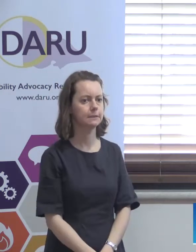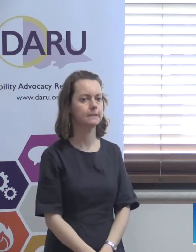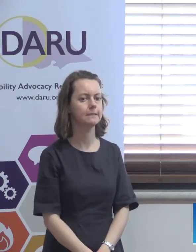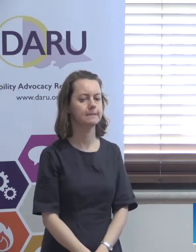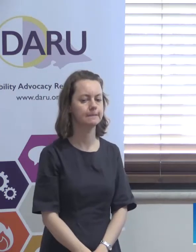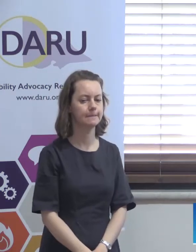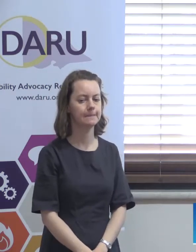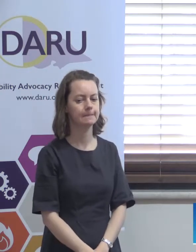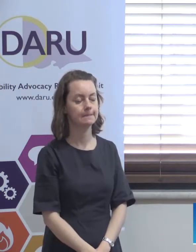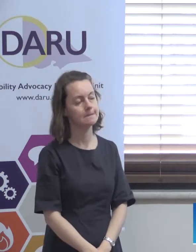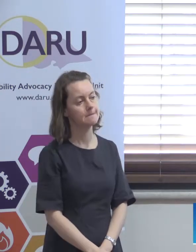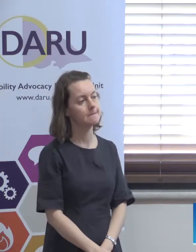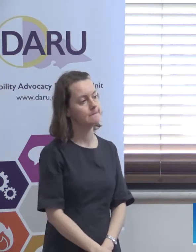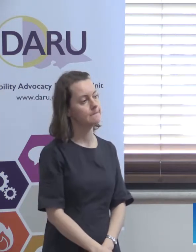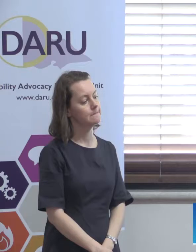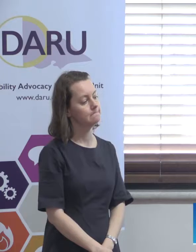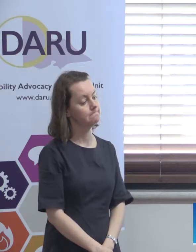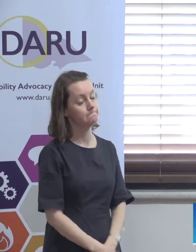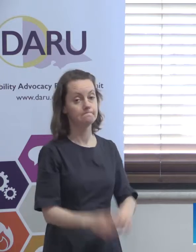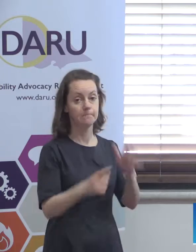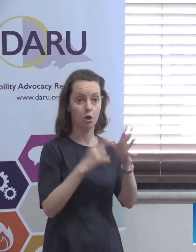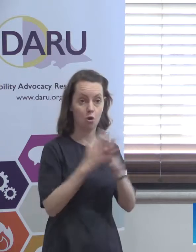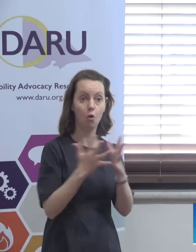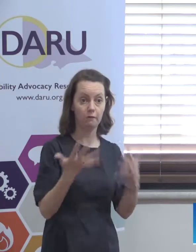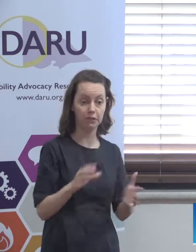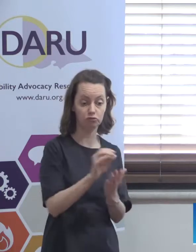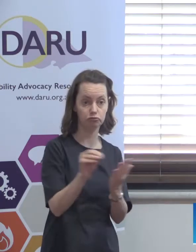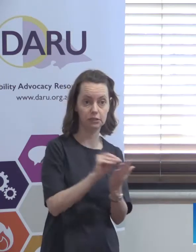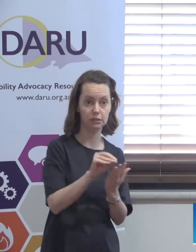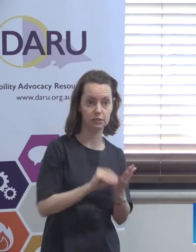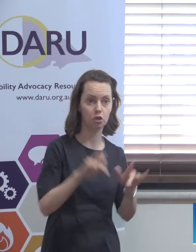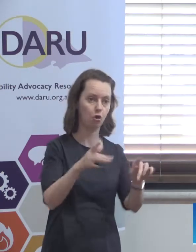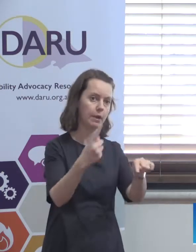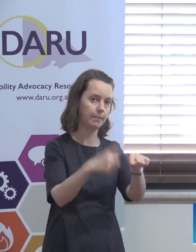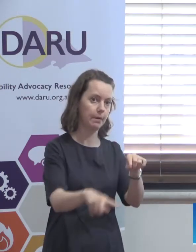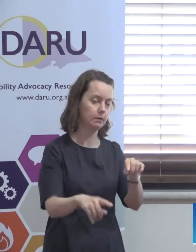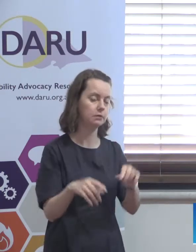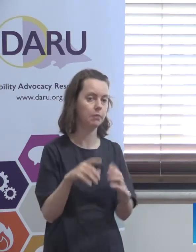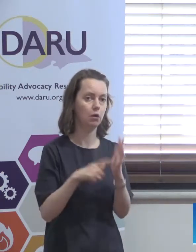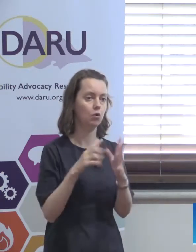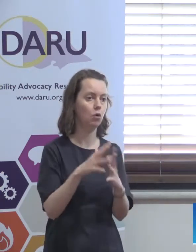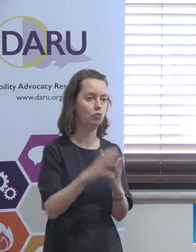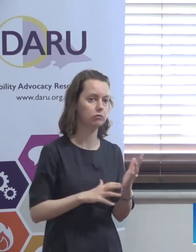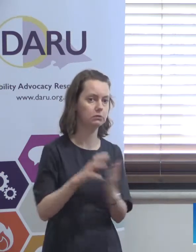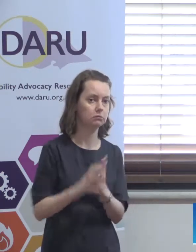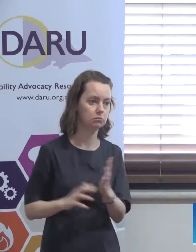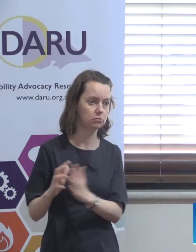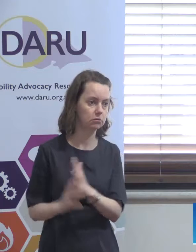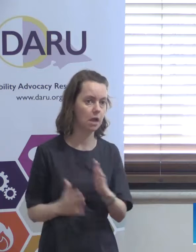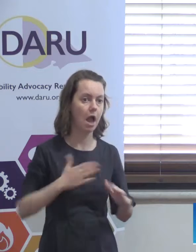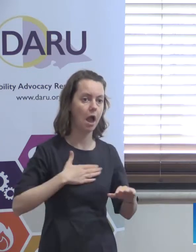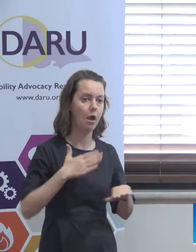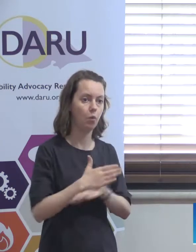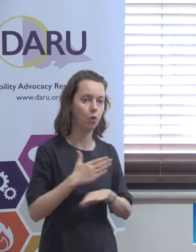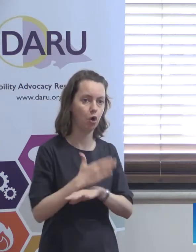there are, so the legislation is done more or less. A lot of the work that we have been